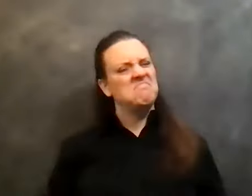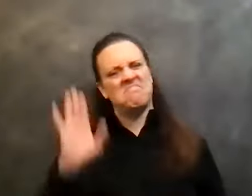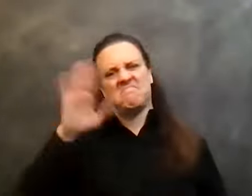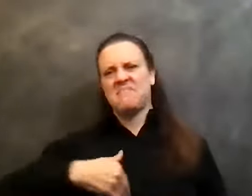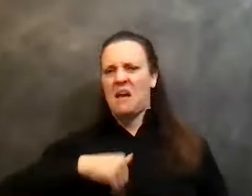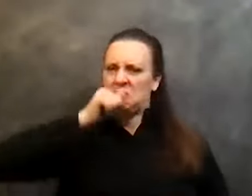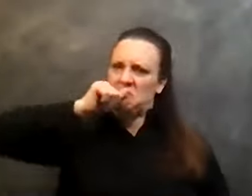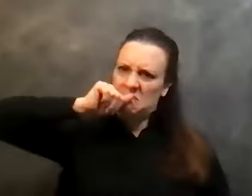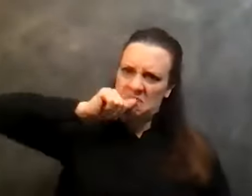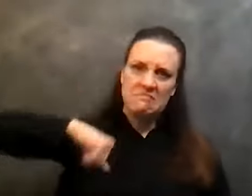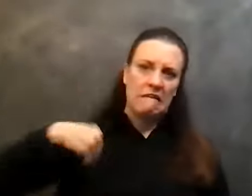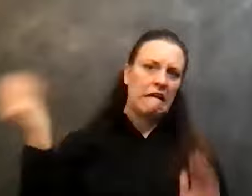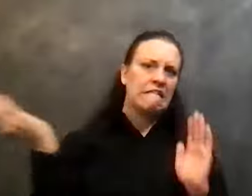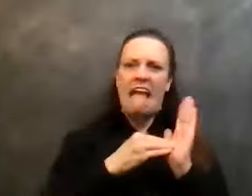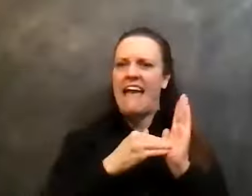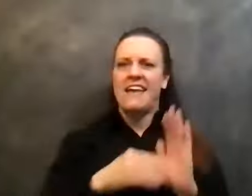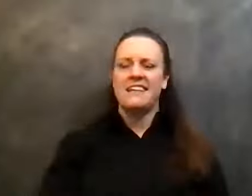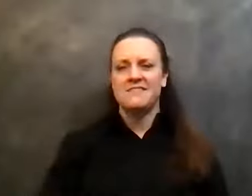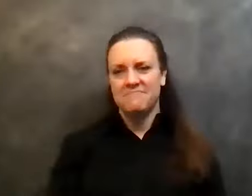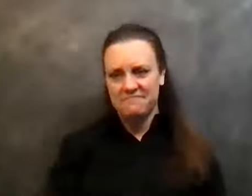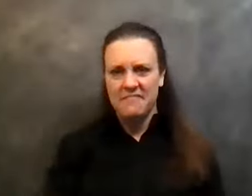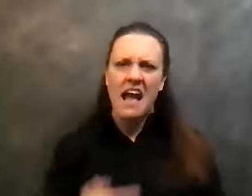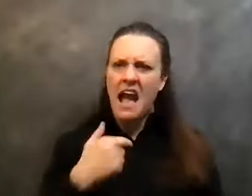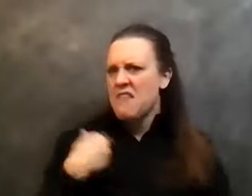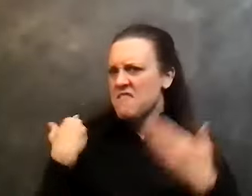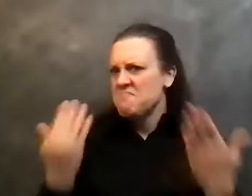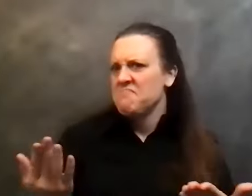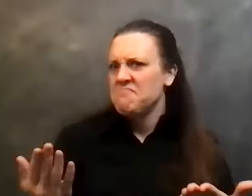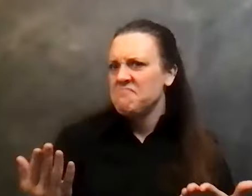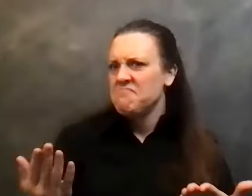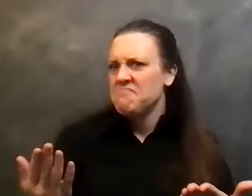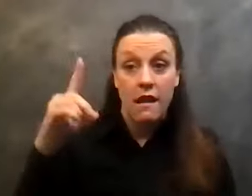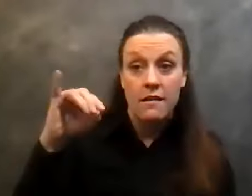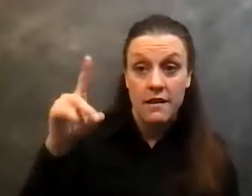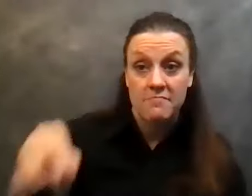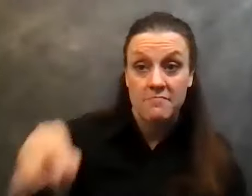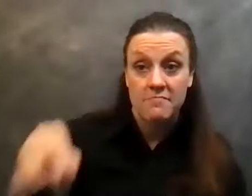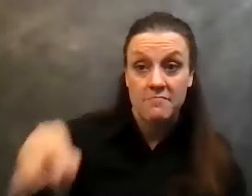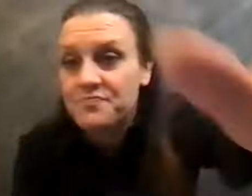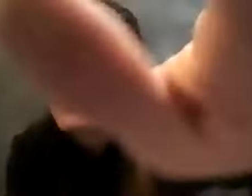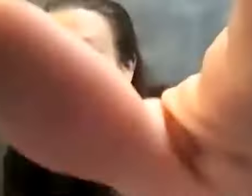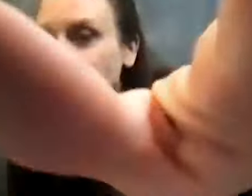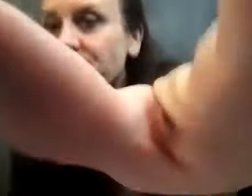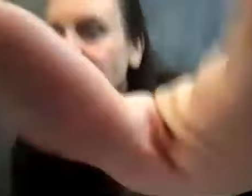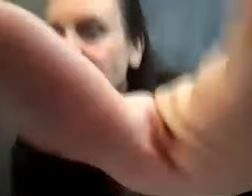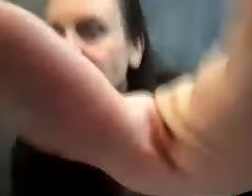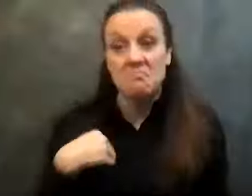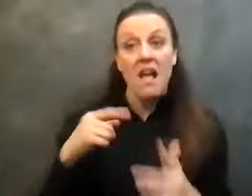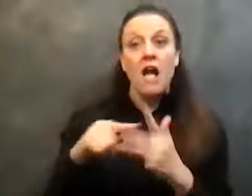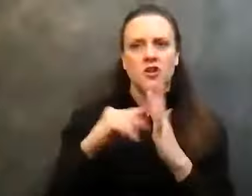again. You know, I'm good. And I did, uh, I did. I, I started to become preoccupied with